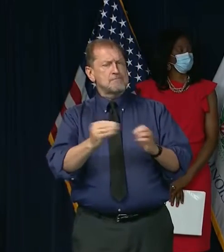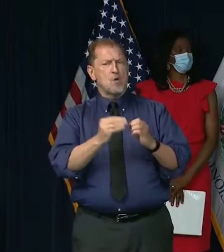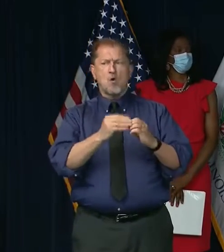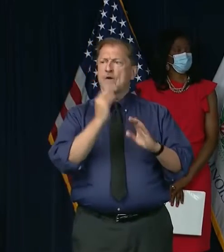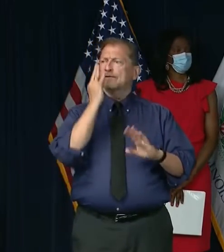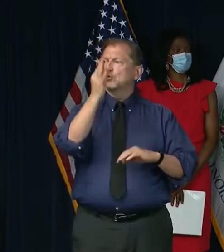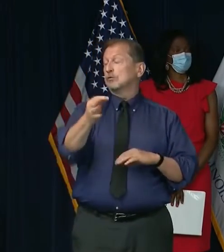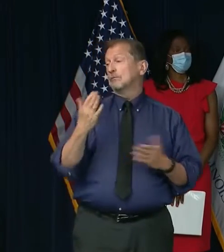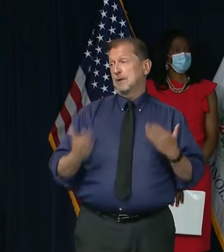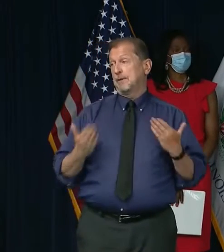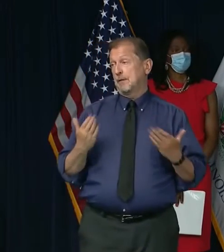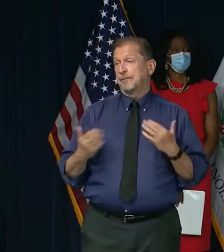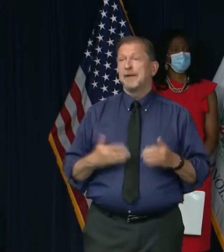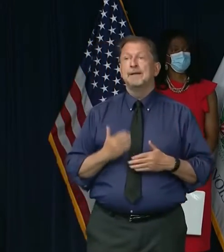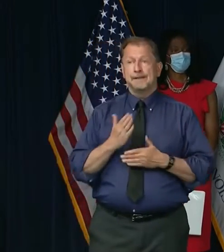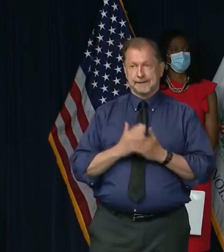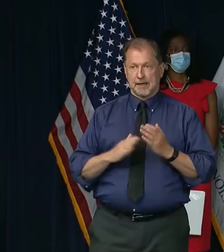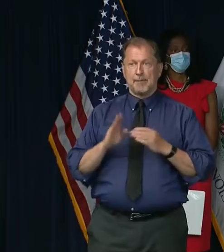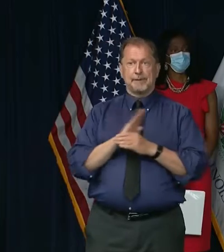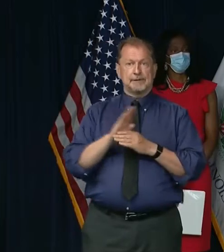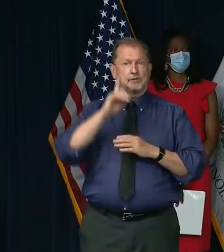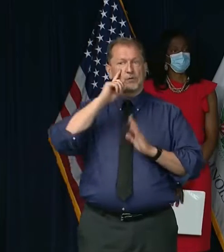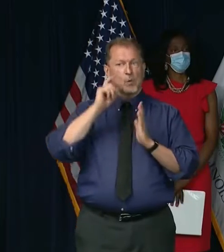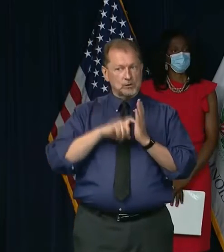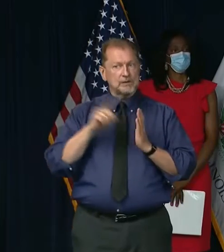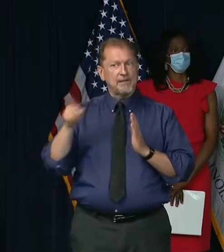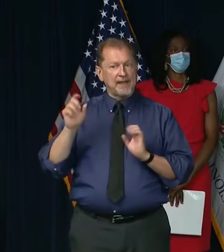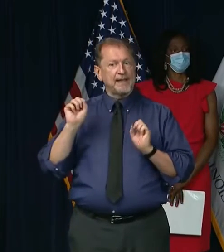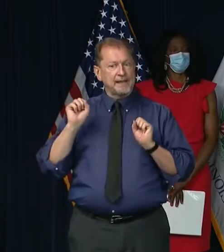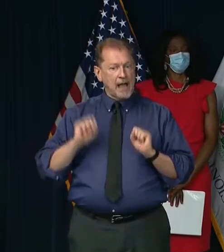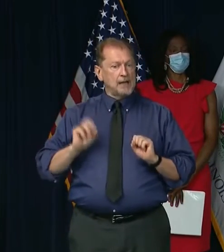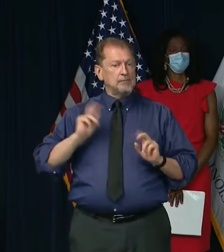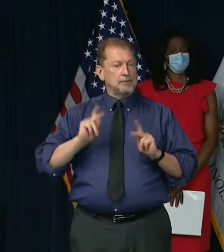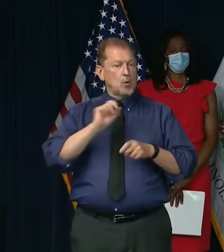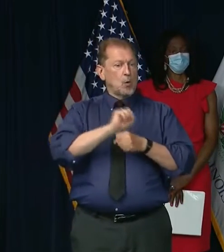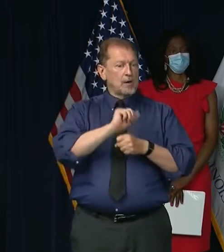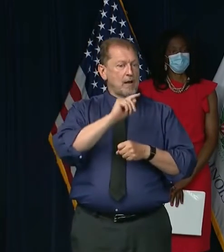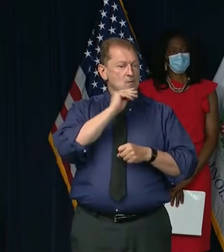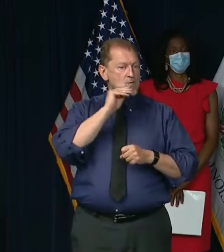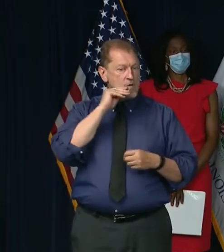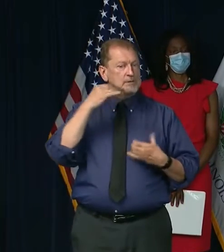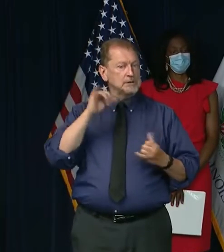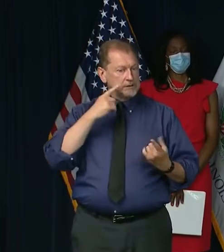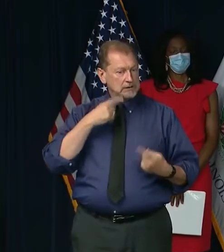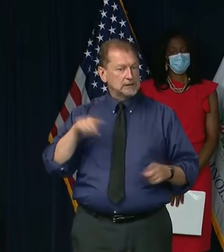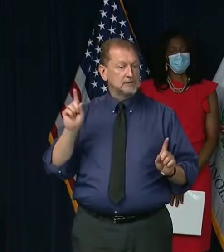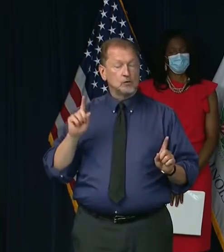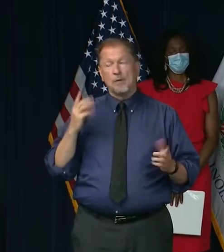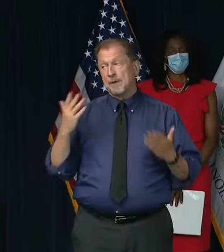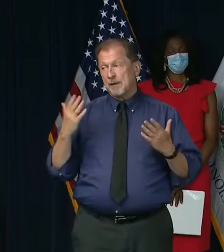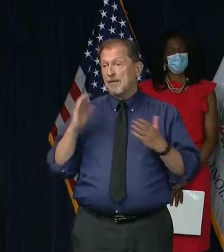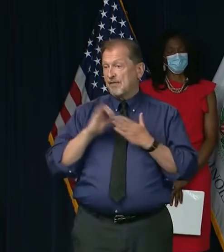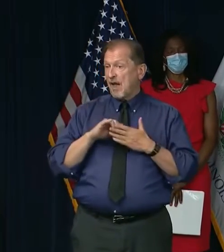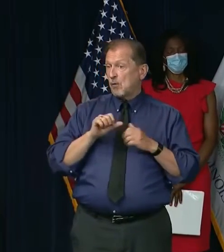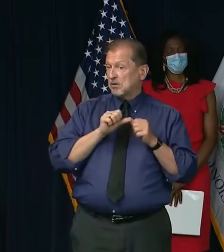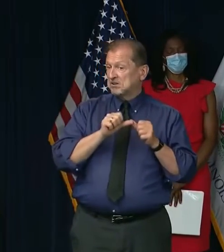Because I think businesses have discovered that they can do this successfully. And so they may continue to do that.